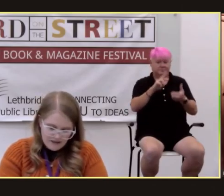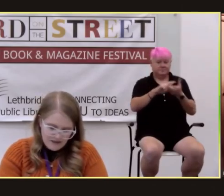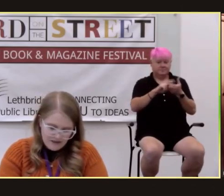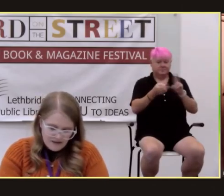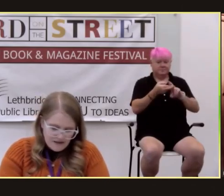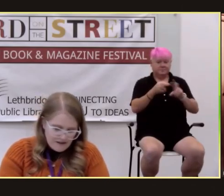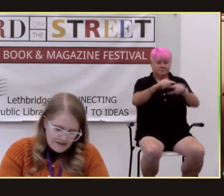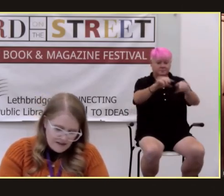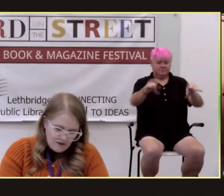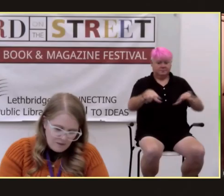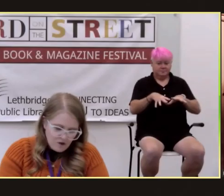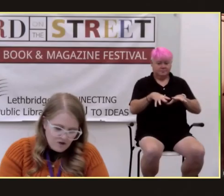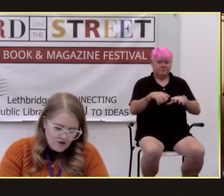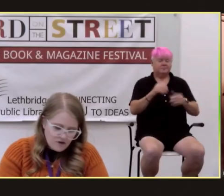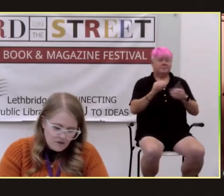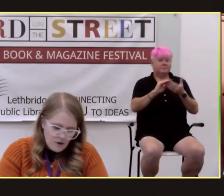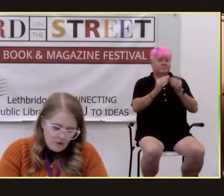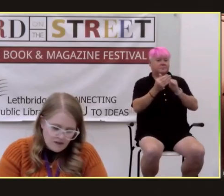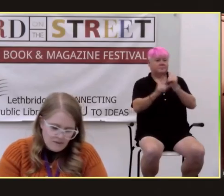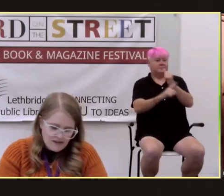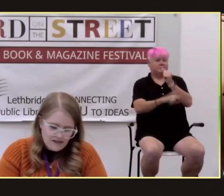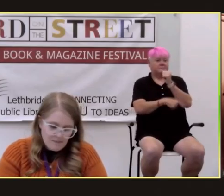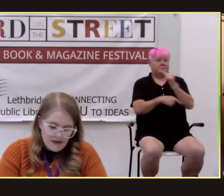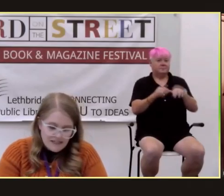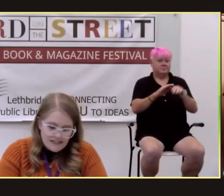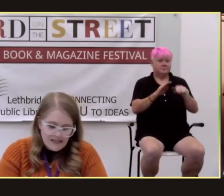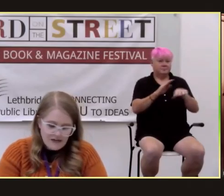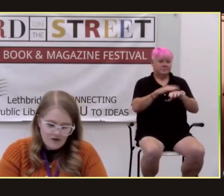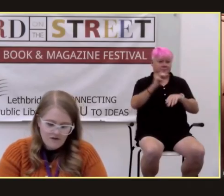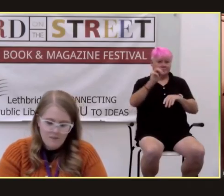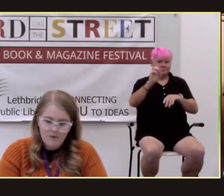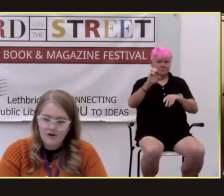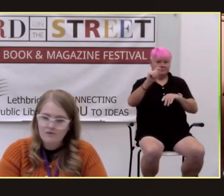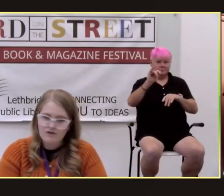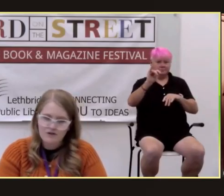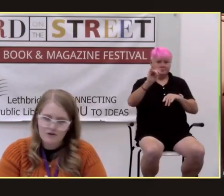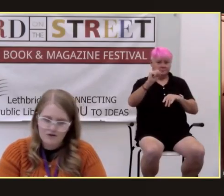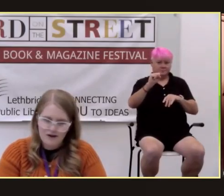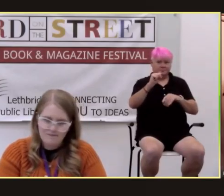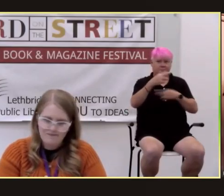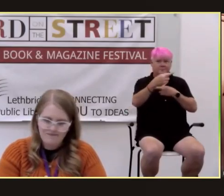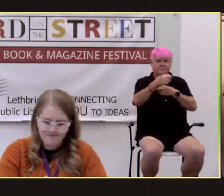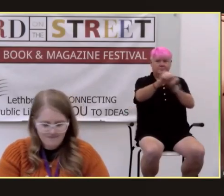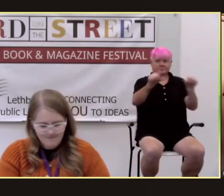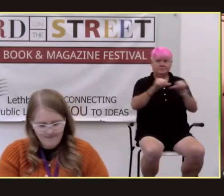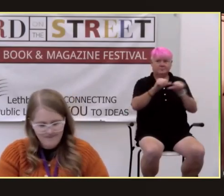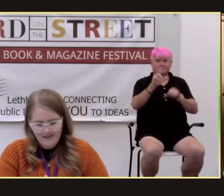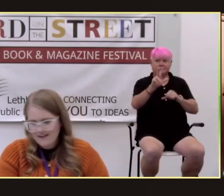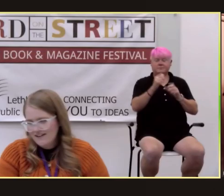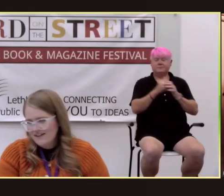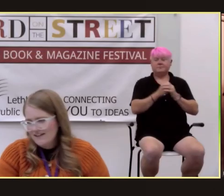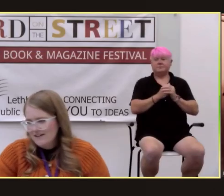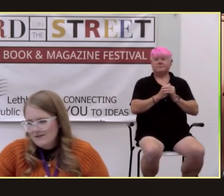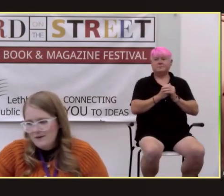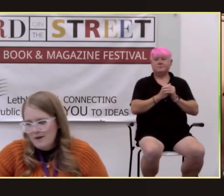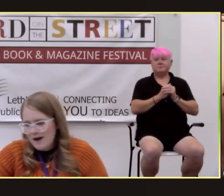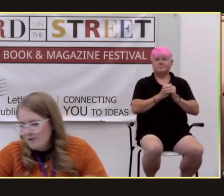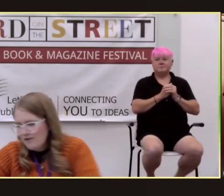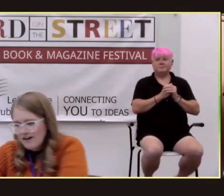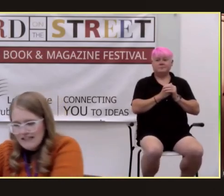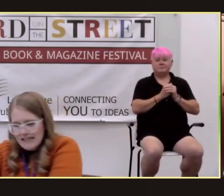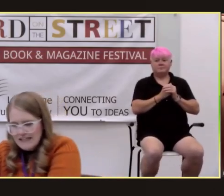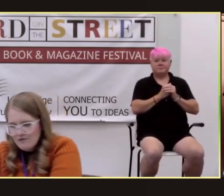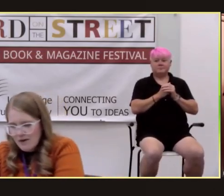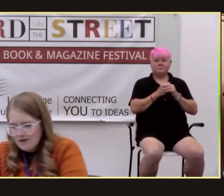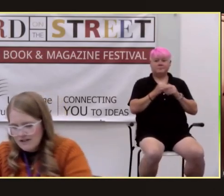the land the city of lethbridge is also home to the metis nation of alberta region three so um we